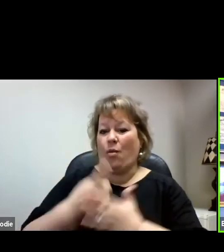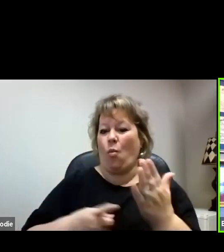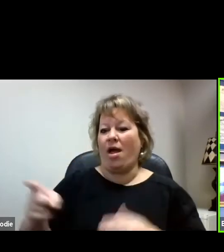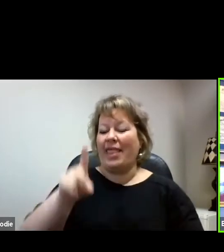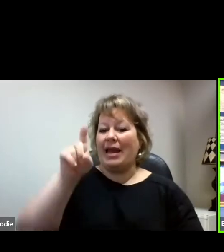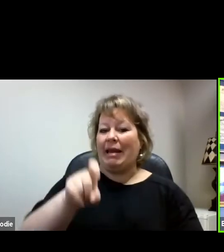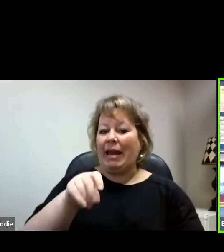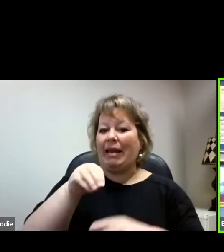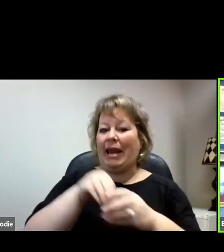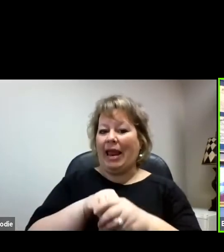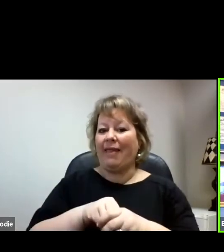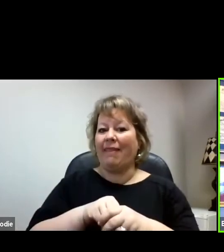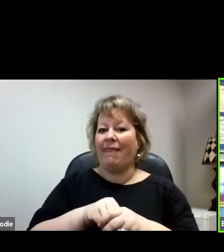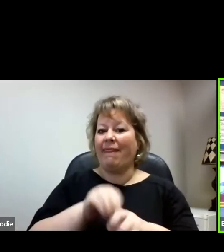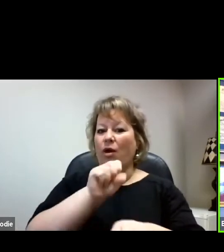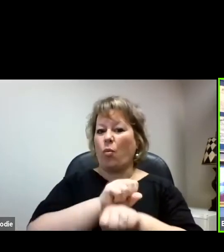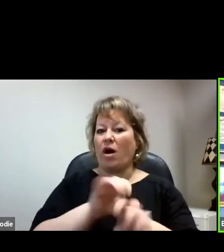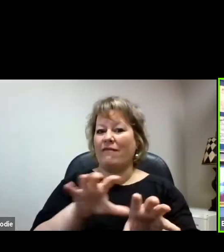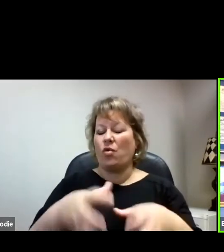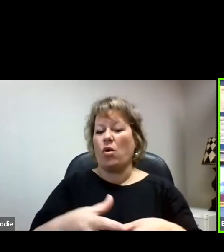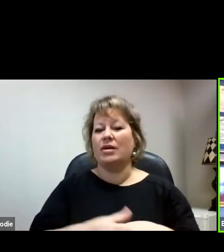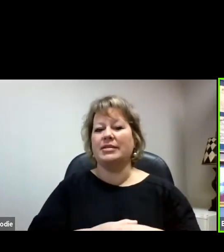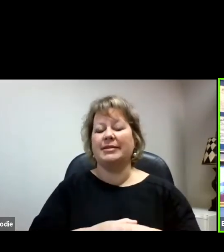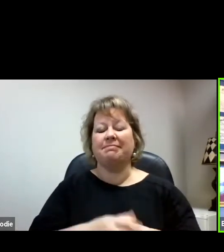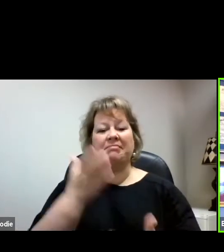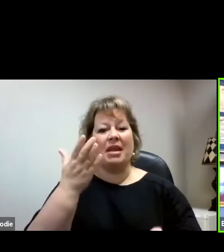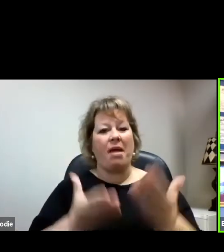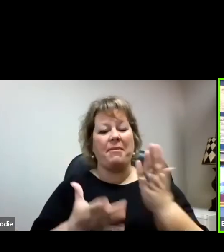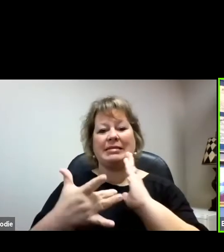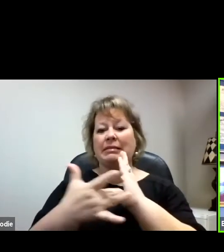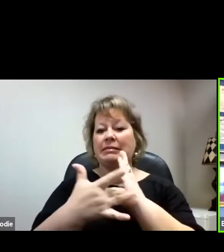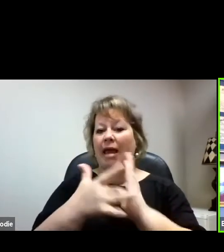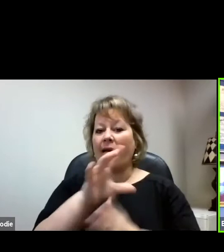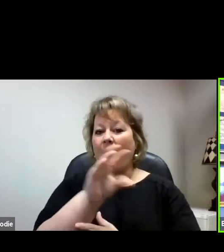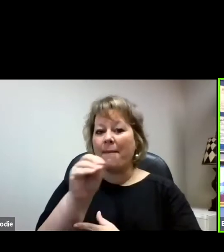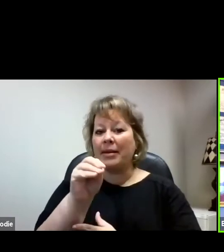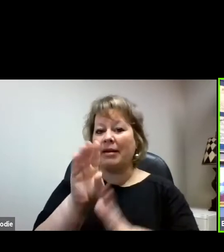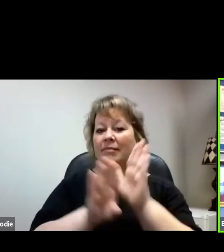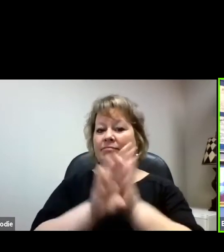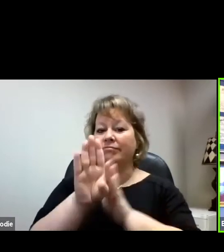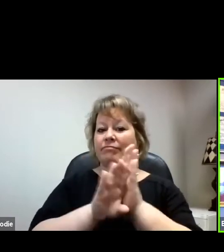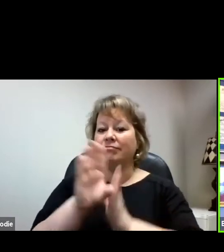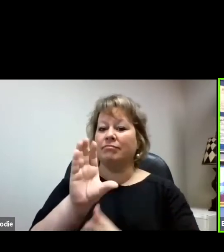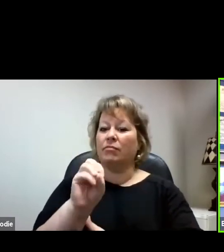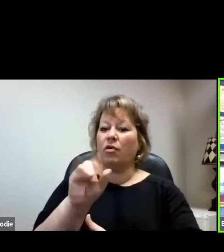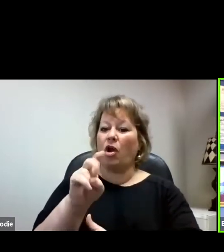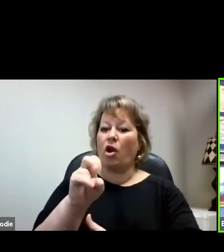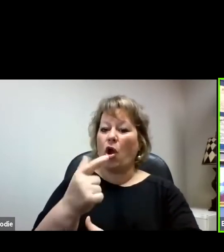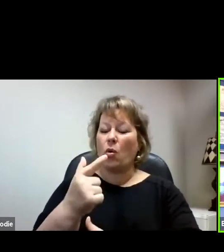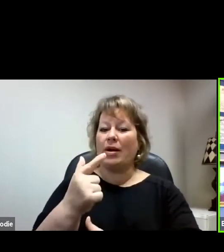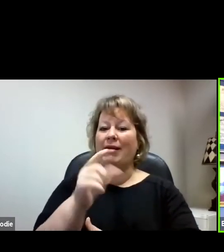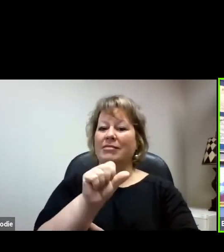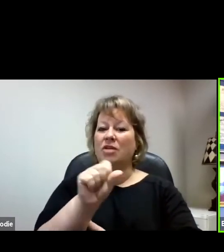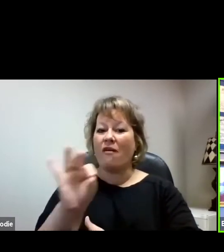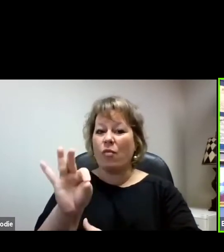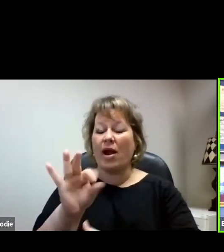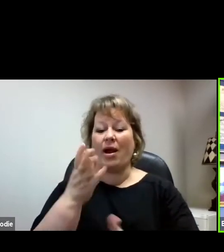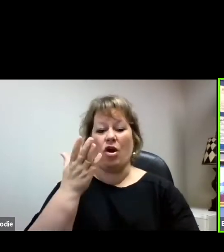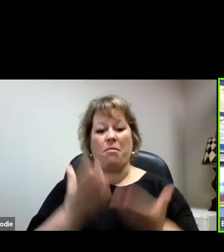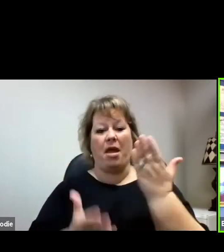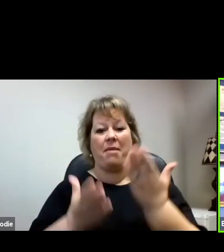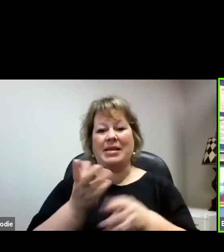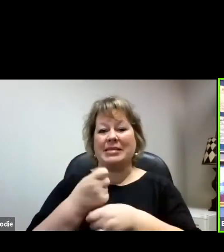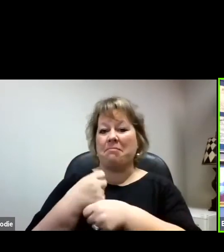Whether it's a tech company that's developing coding software, whether it's a